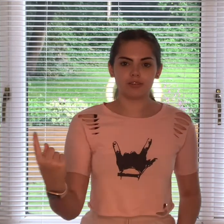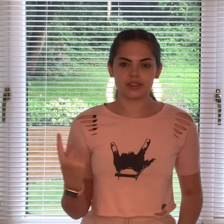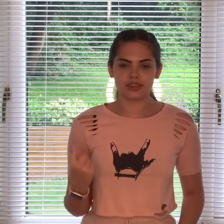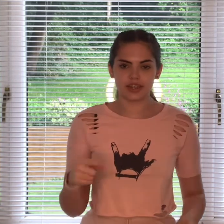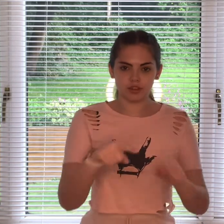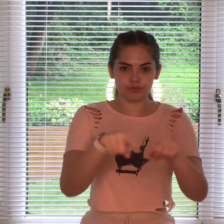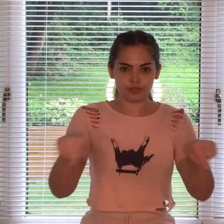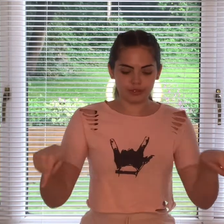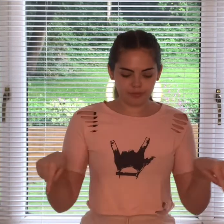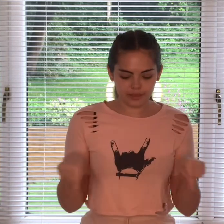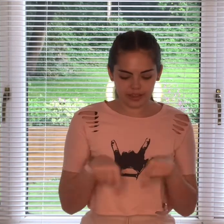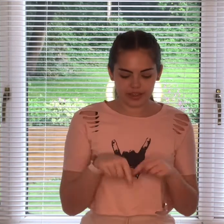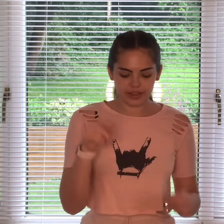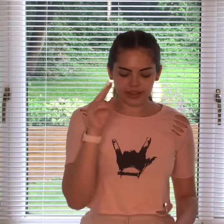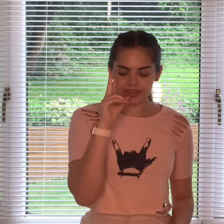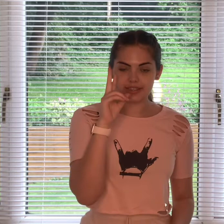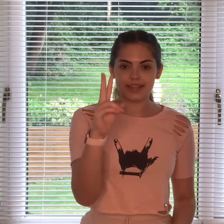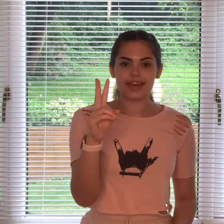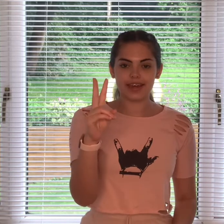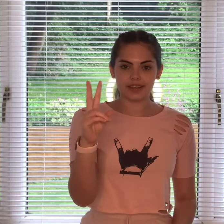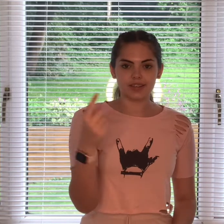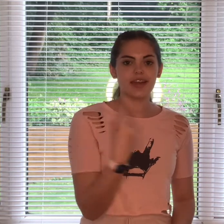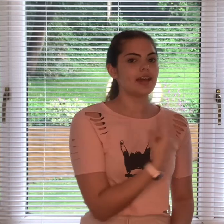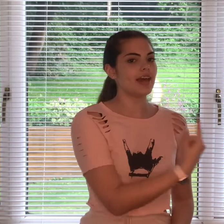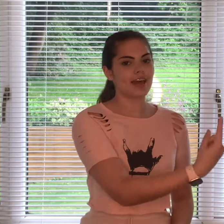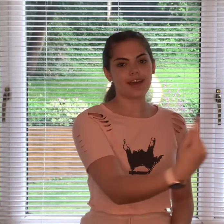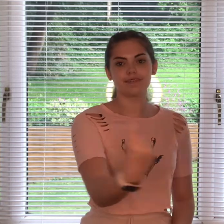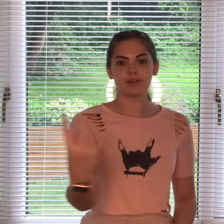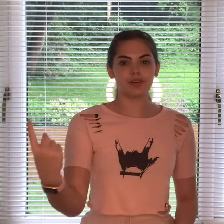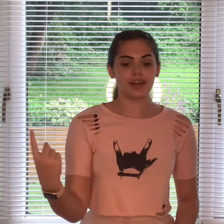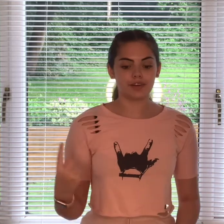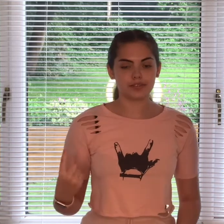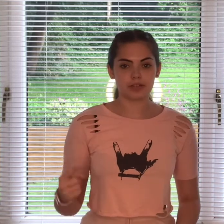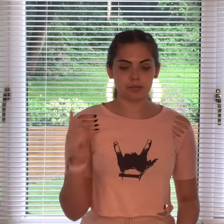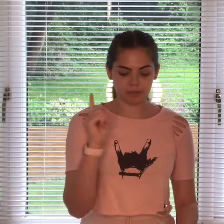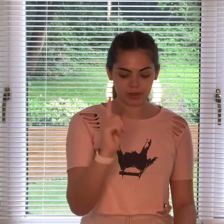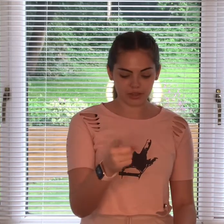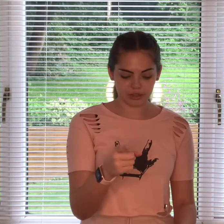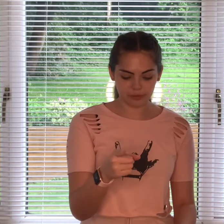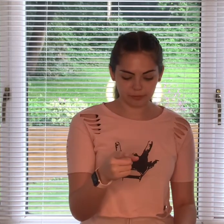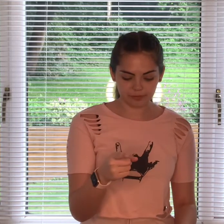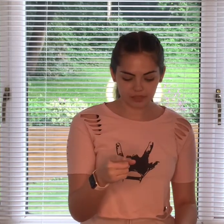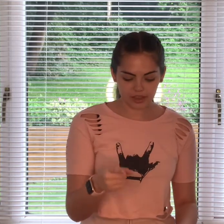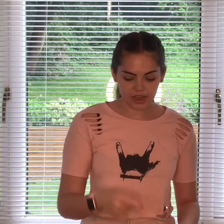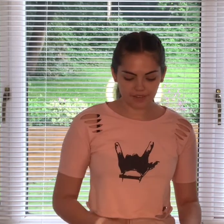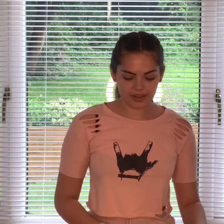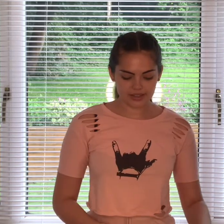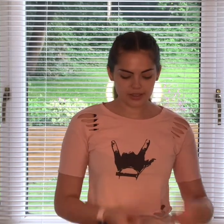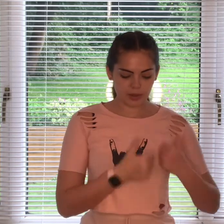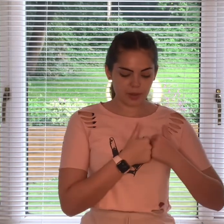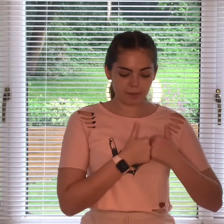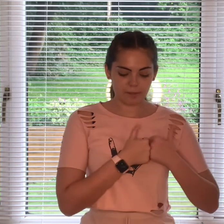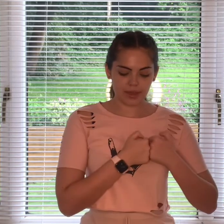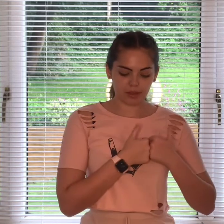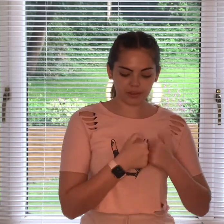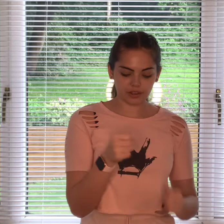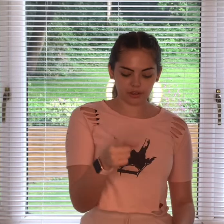in the room can see it everyone else but you then it's baby you